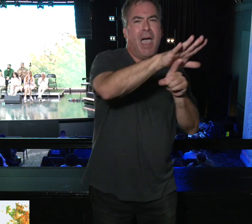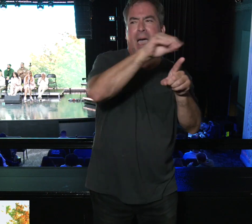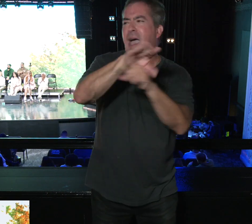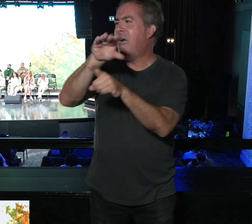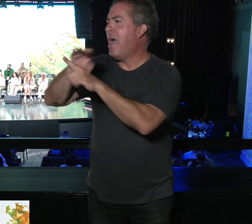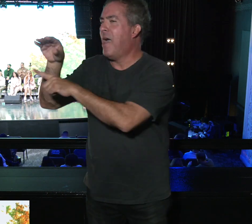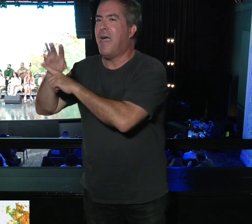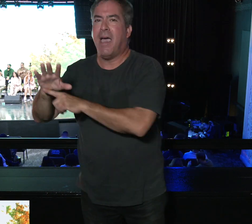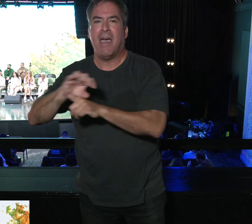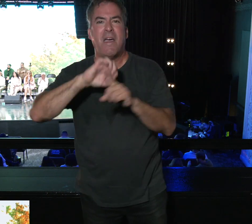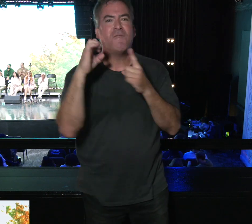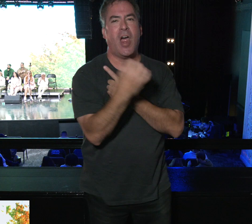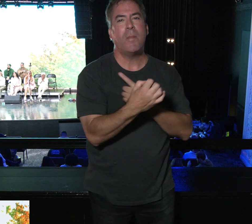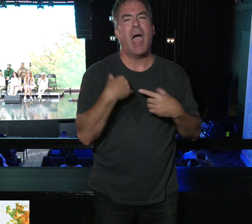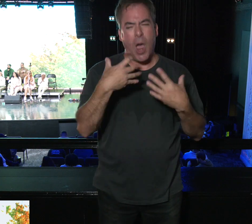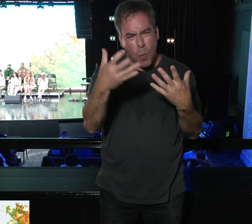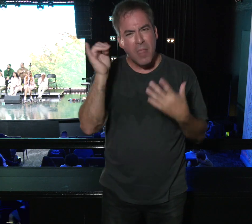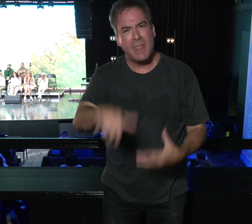environment.